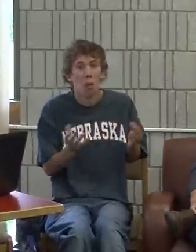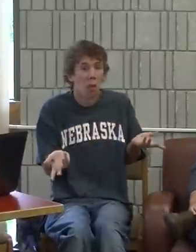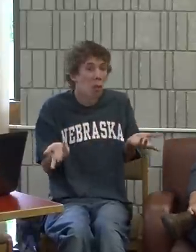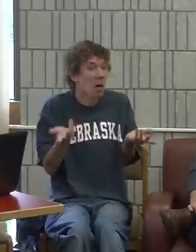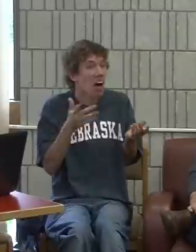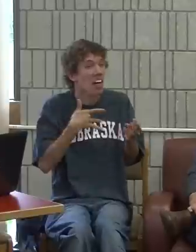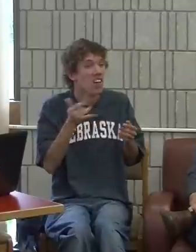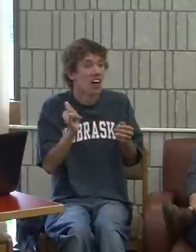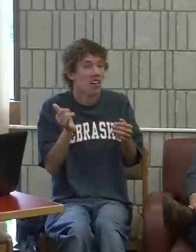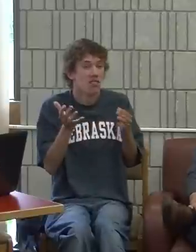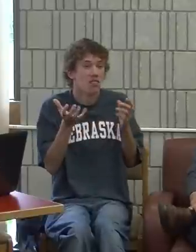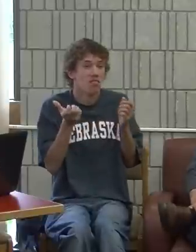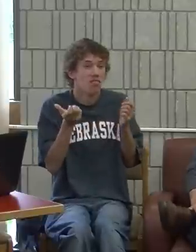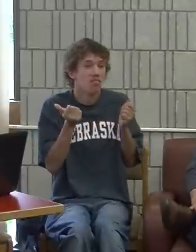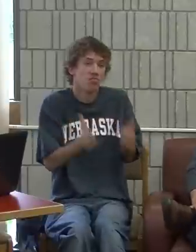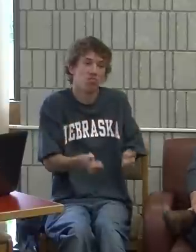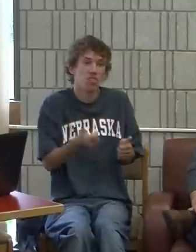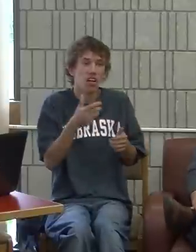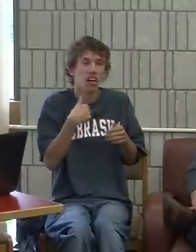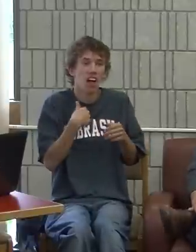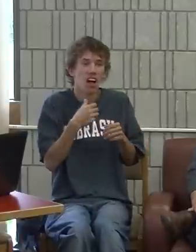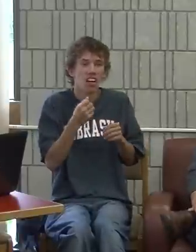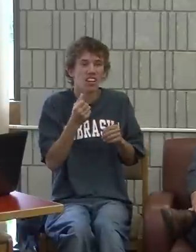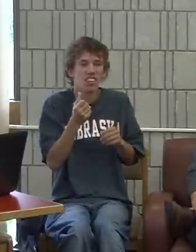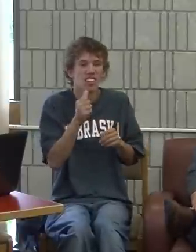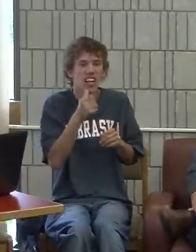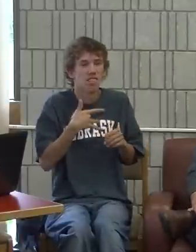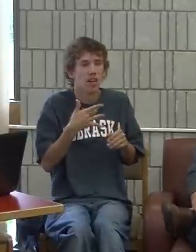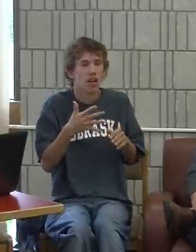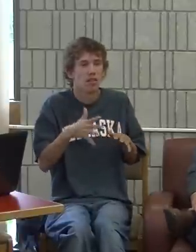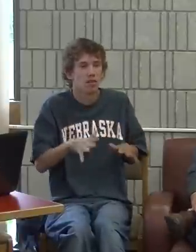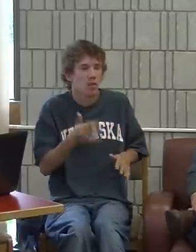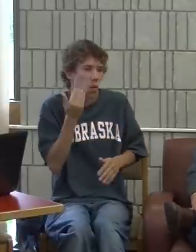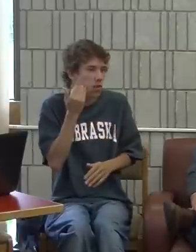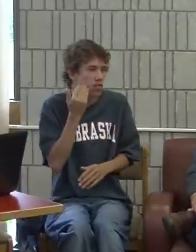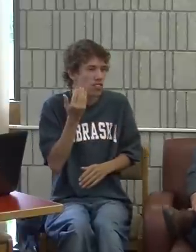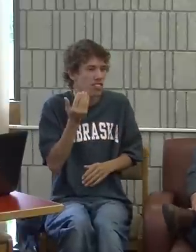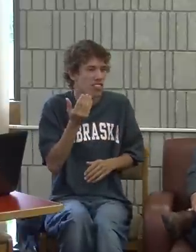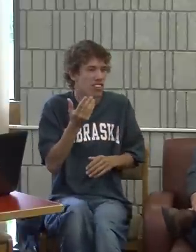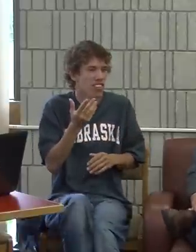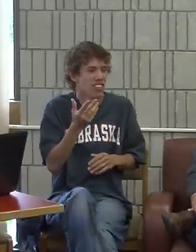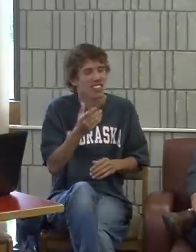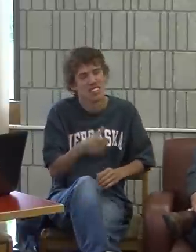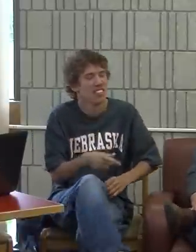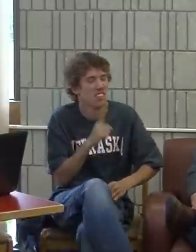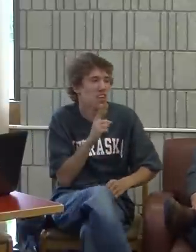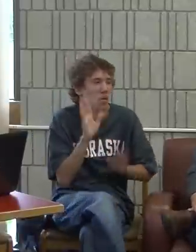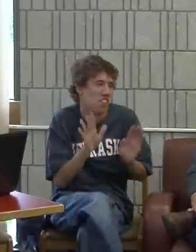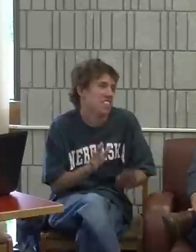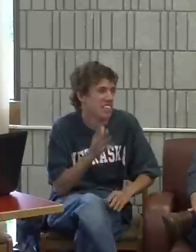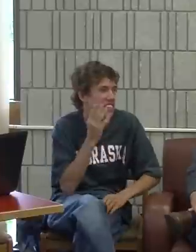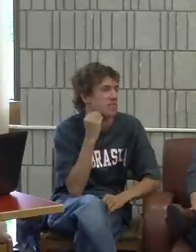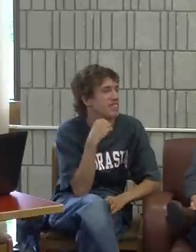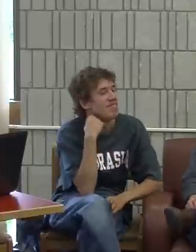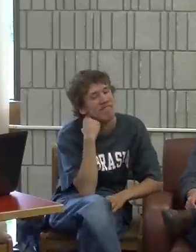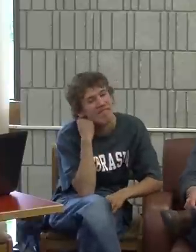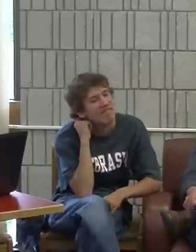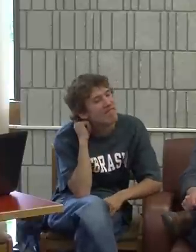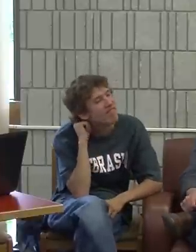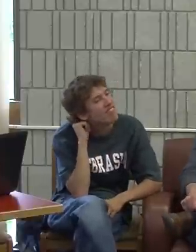provided for me. And I feel like everything's set and I don't feel like I don't have any support. It's really been